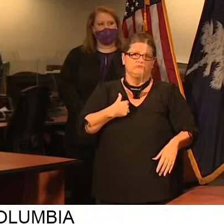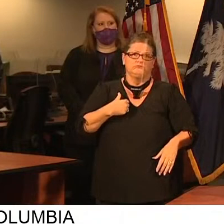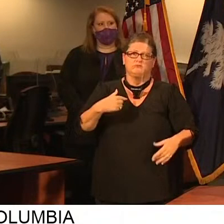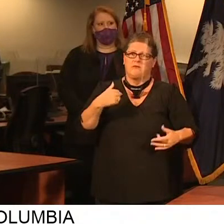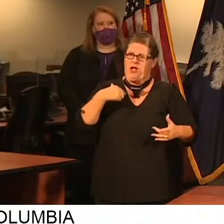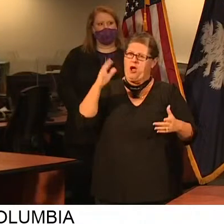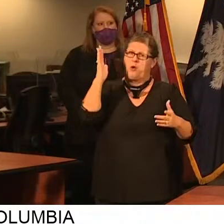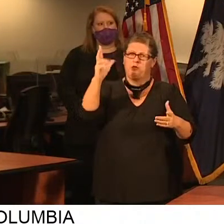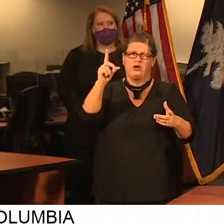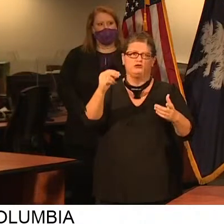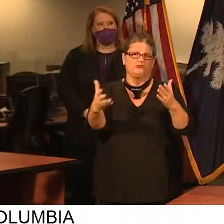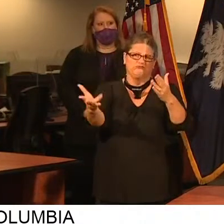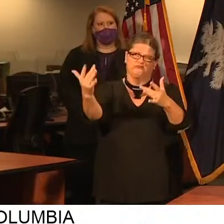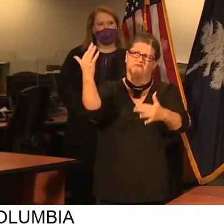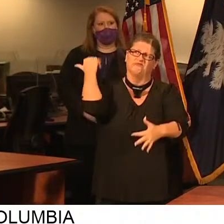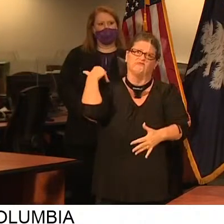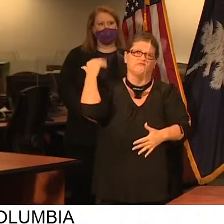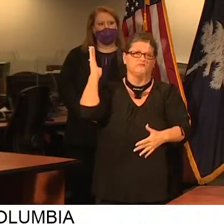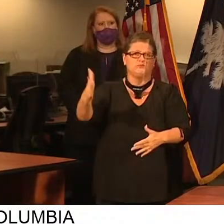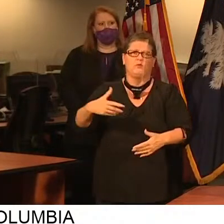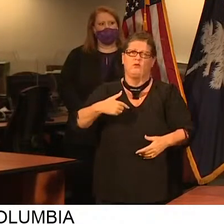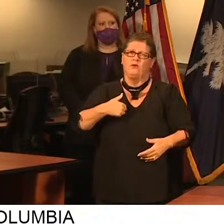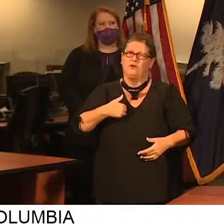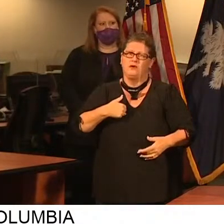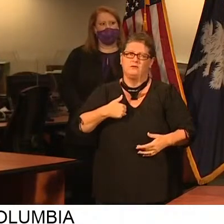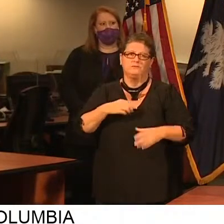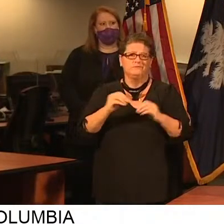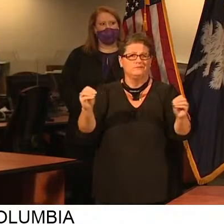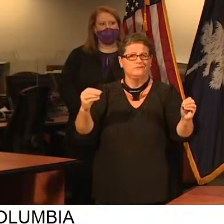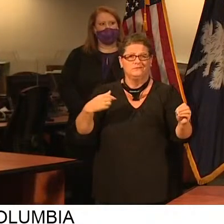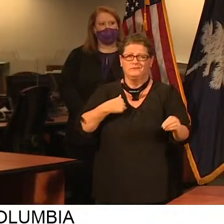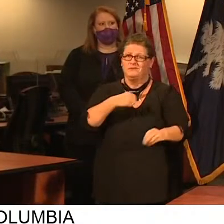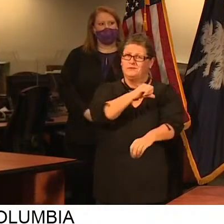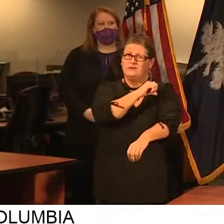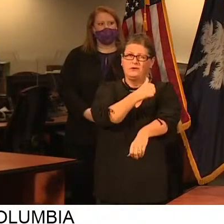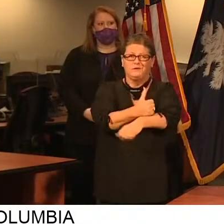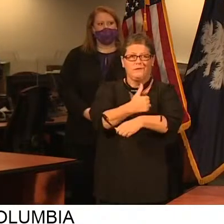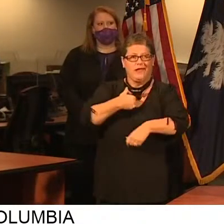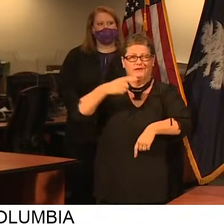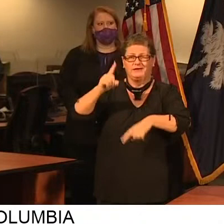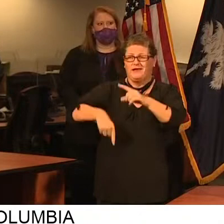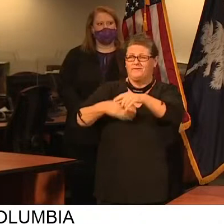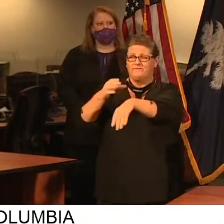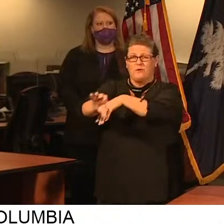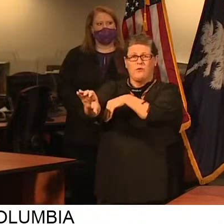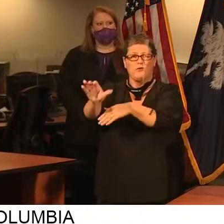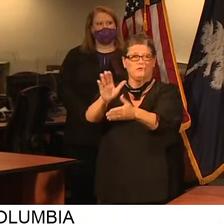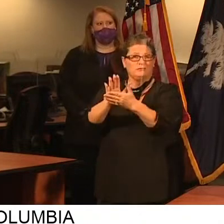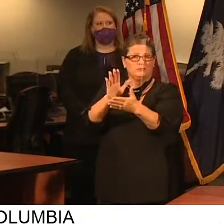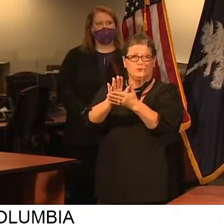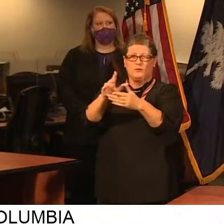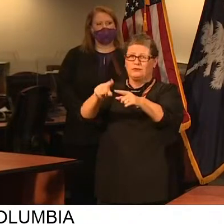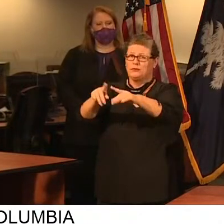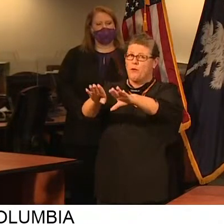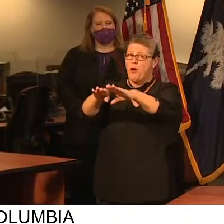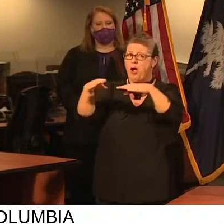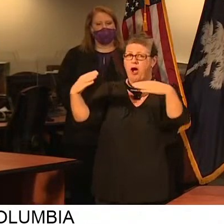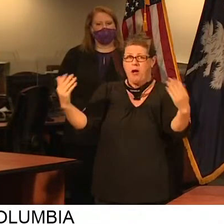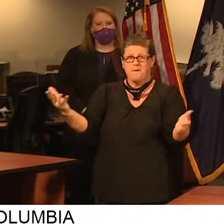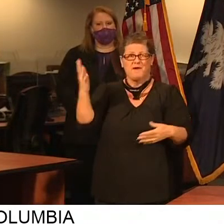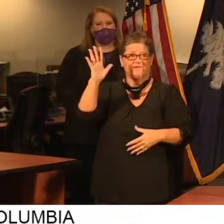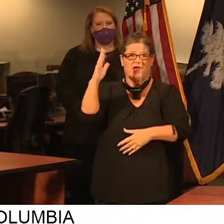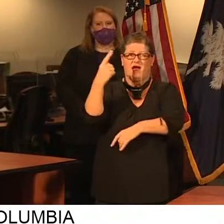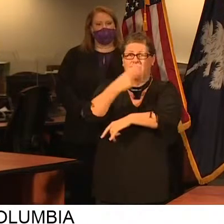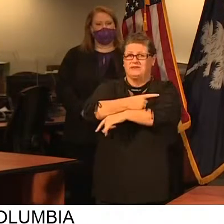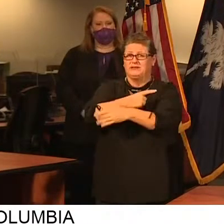executive order months ago. I have no authority to require the school districts to provide face